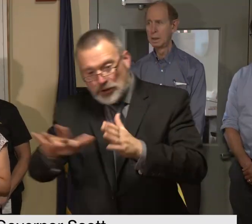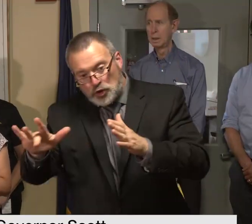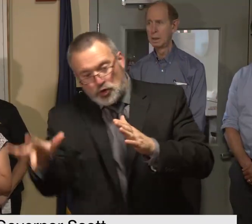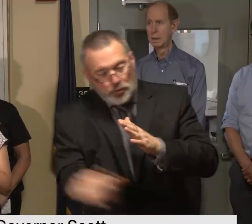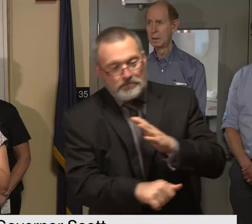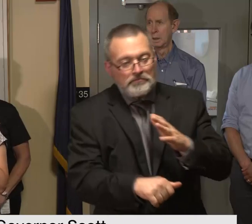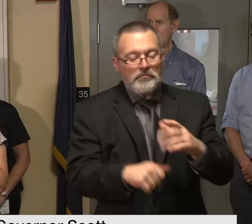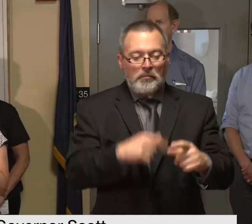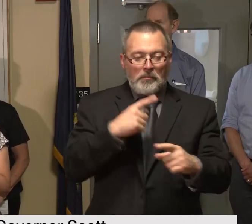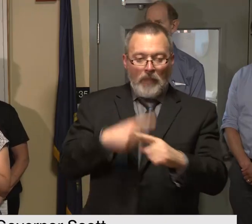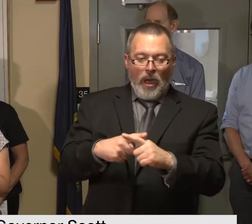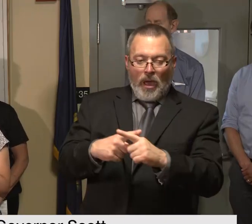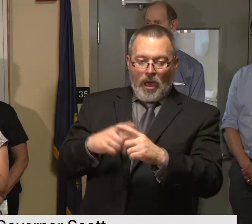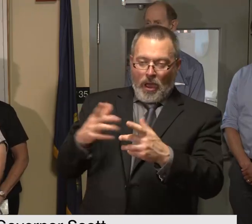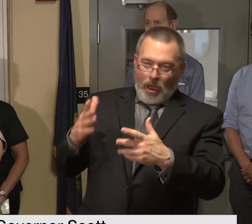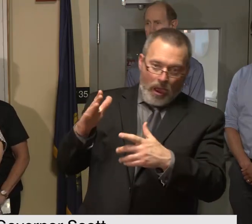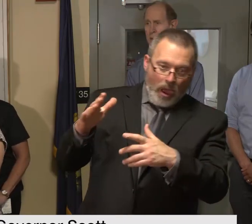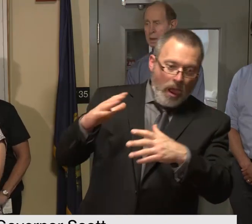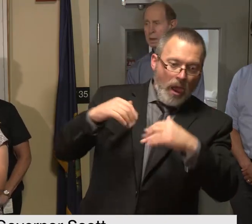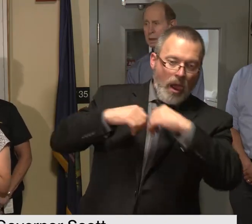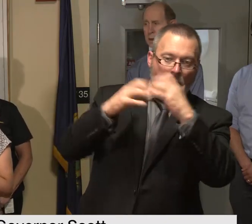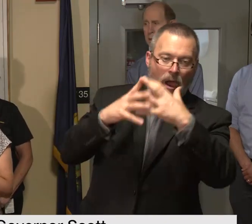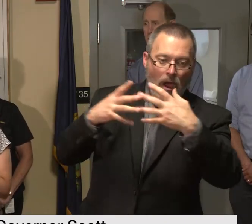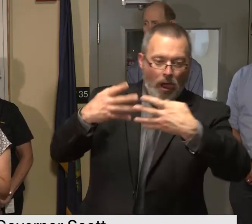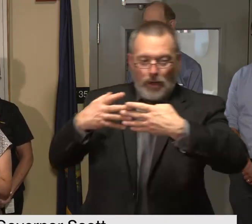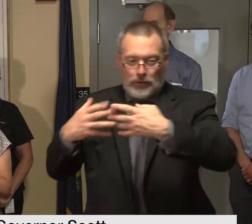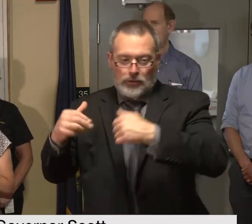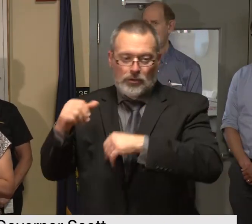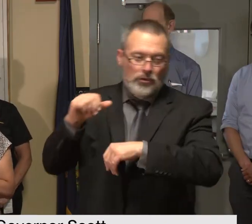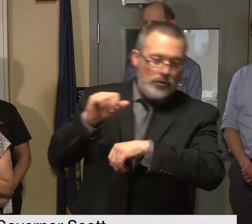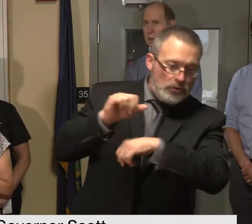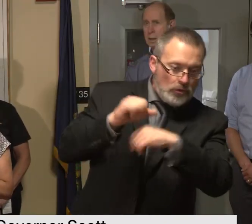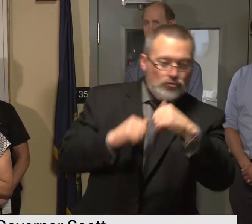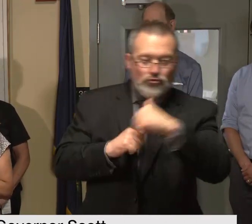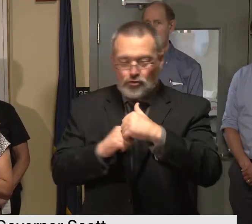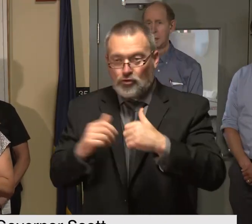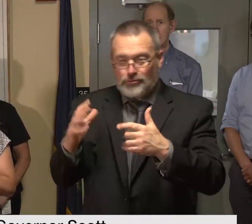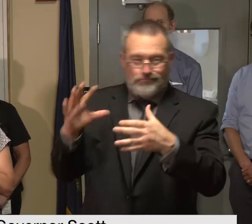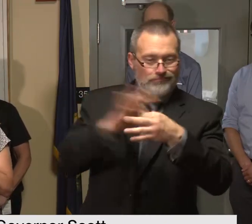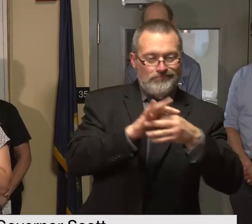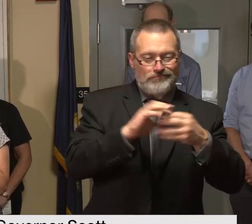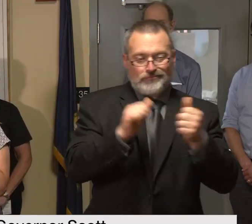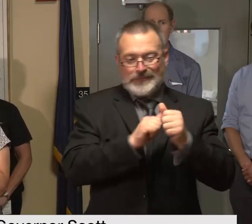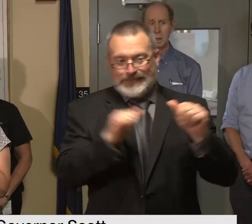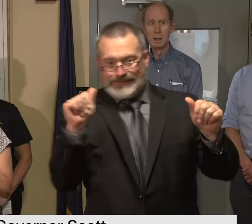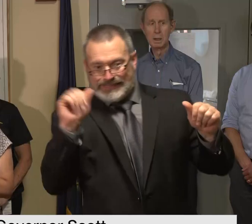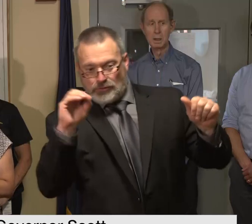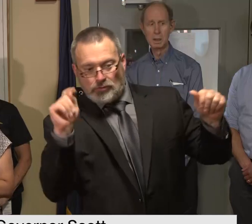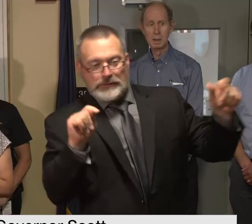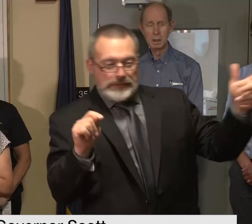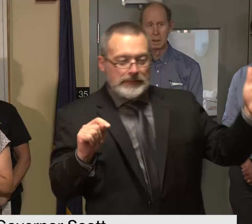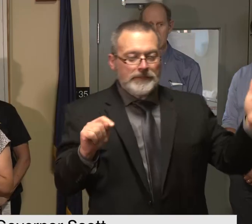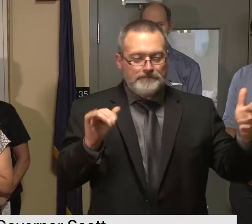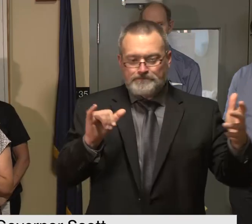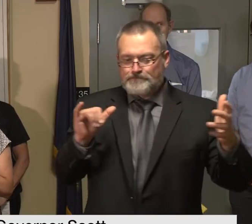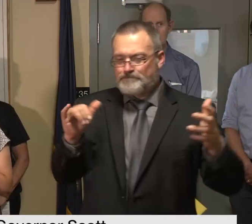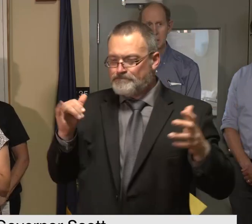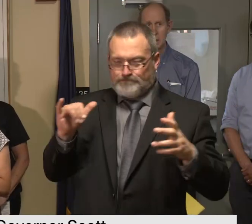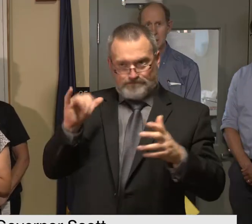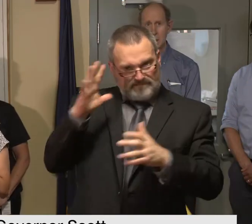of normal business as municipalities and v trans is replacing bridges and culverts they're doing it with that more